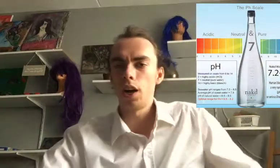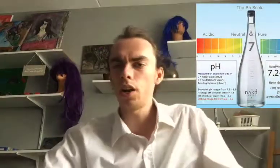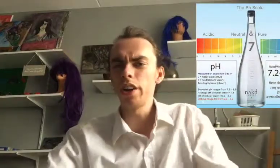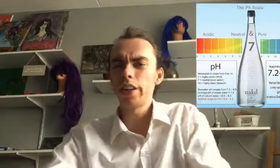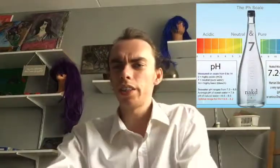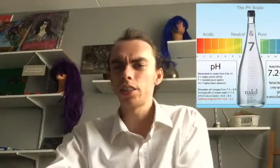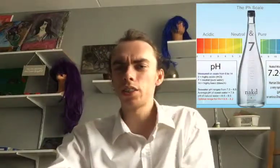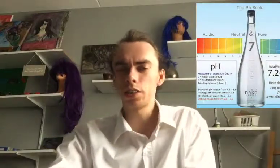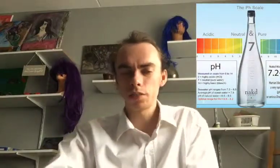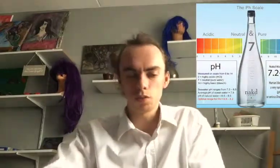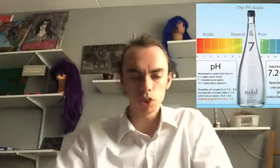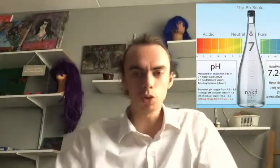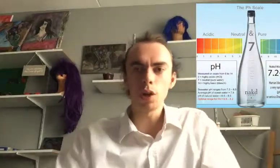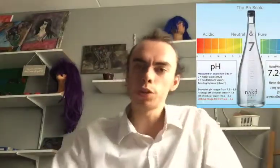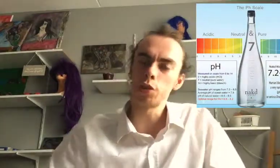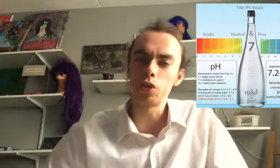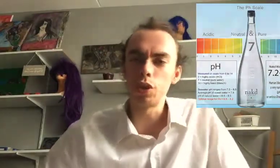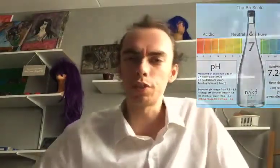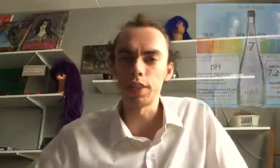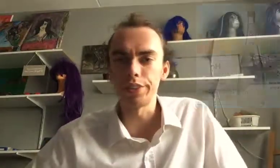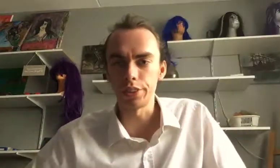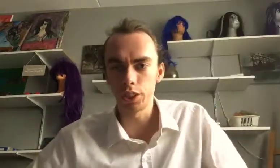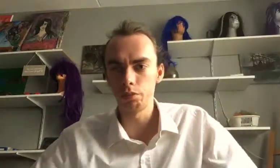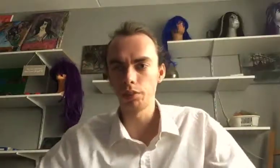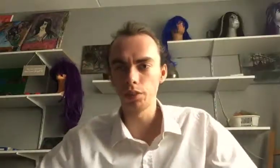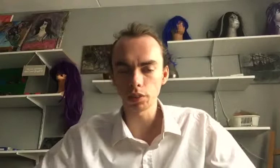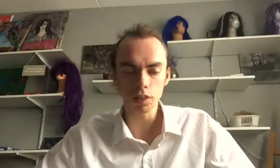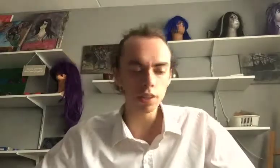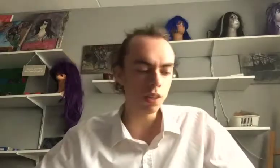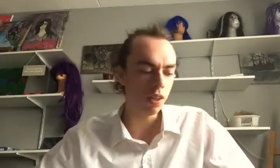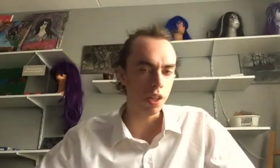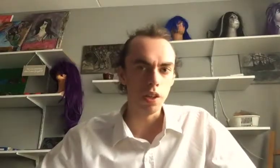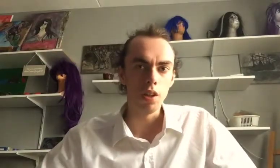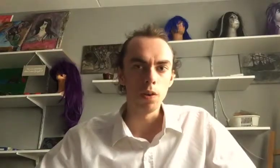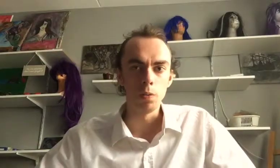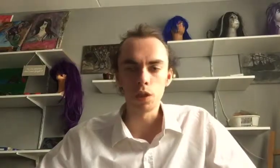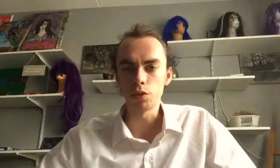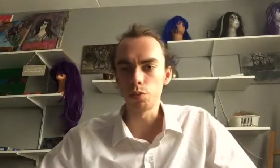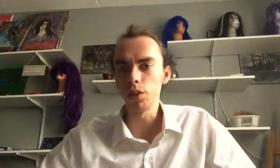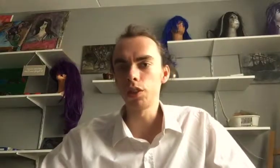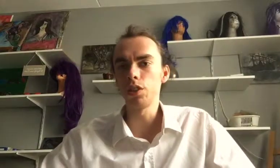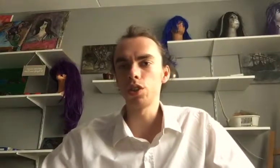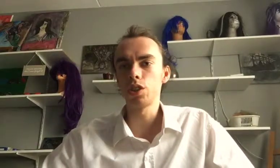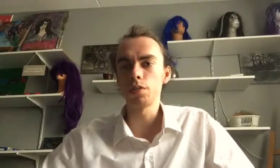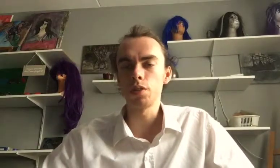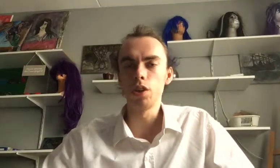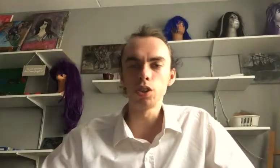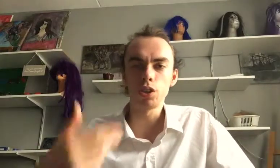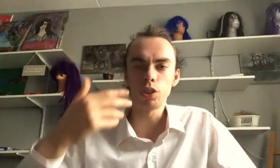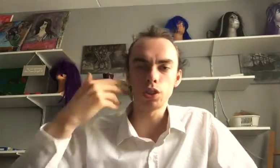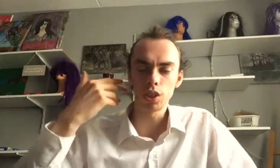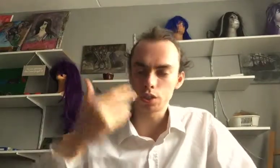Alkaline is what you want if you have cancer. One of the reasons also is that,